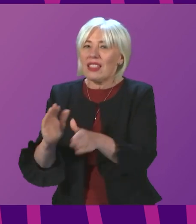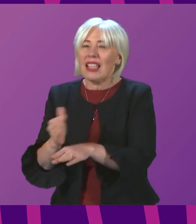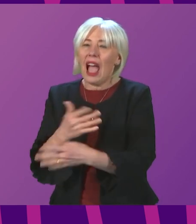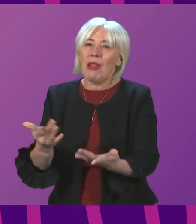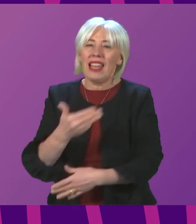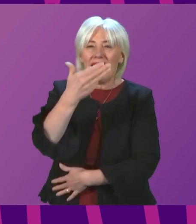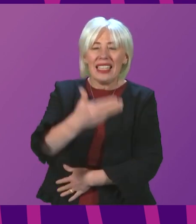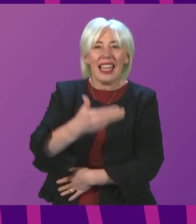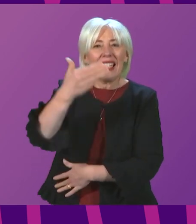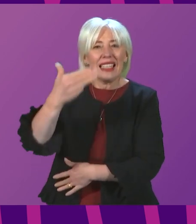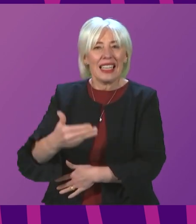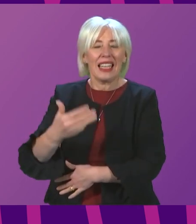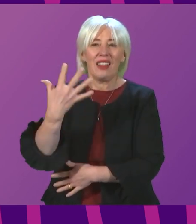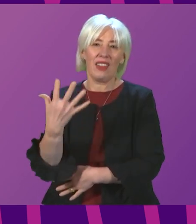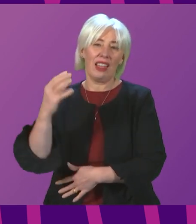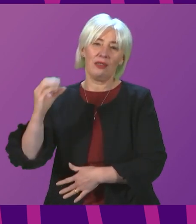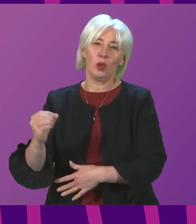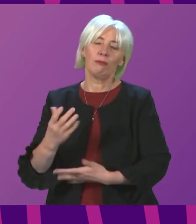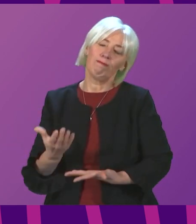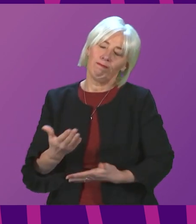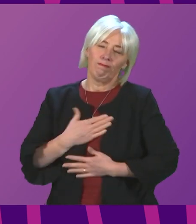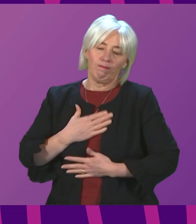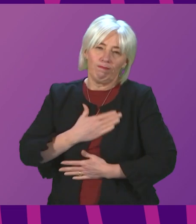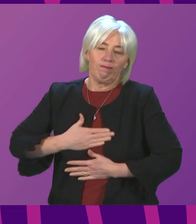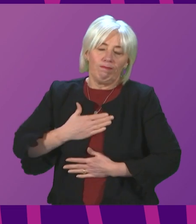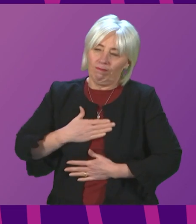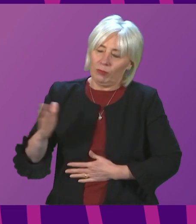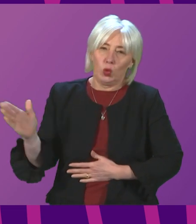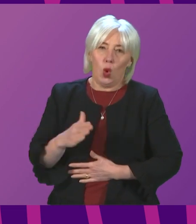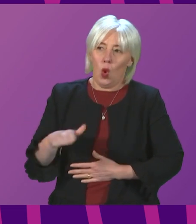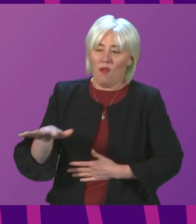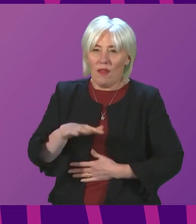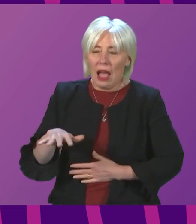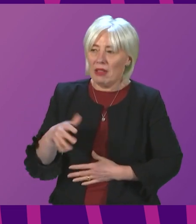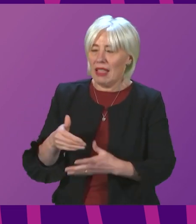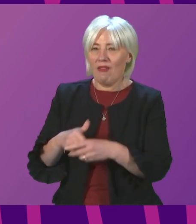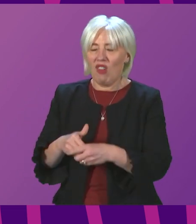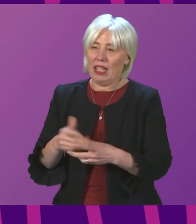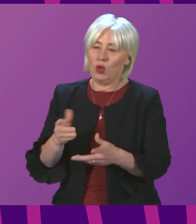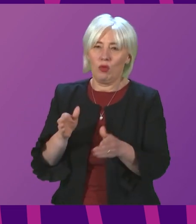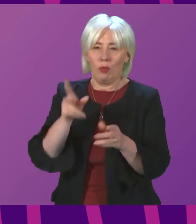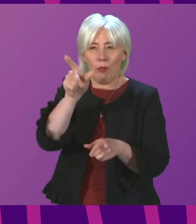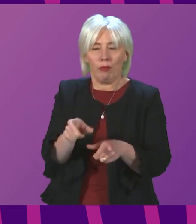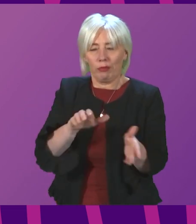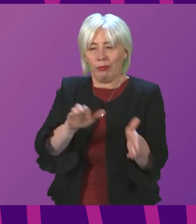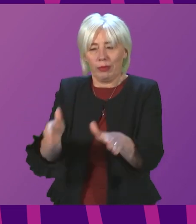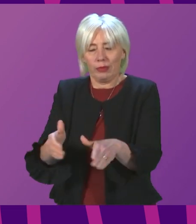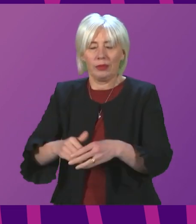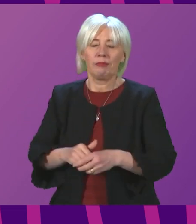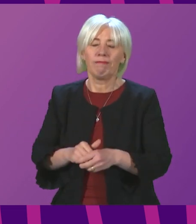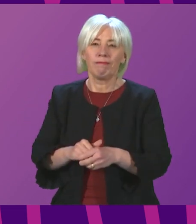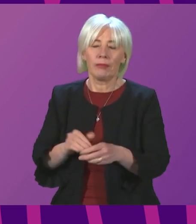,950. Again, send my condolences to everyone mourning a loved one. The increased